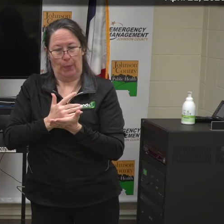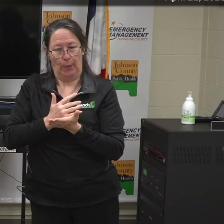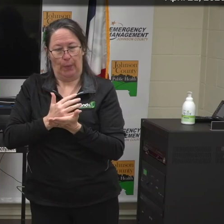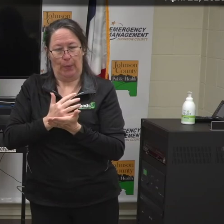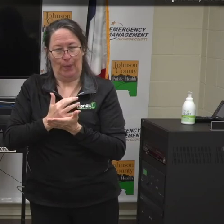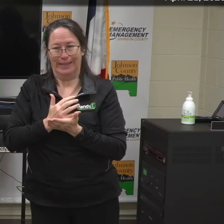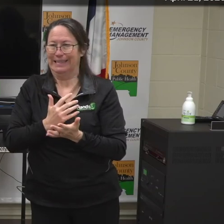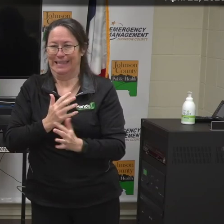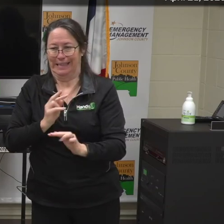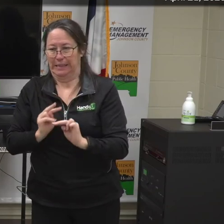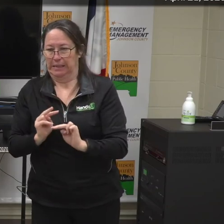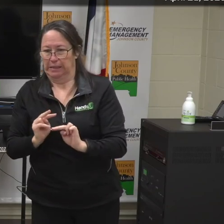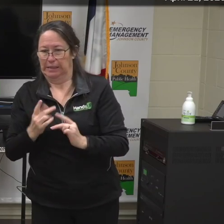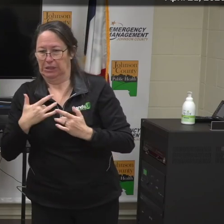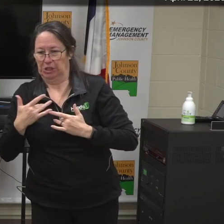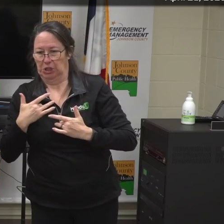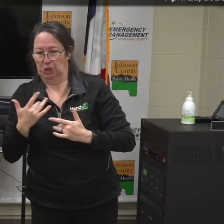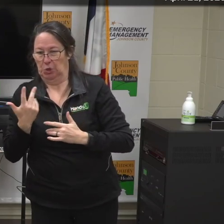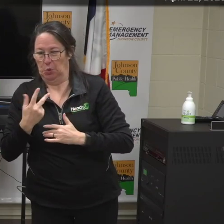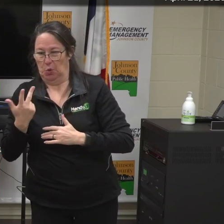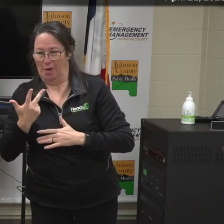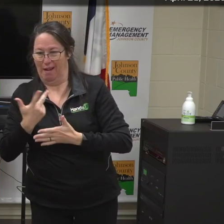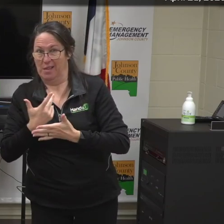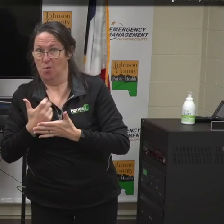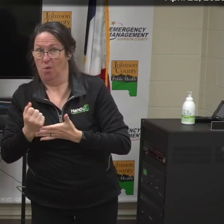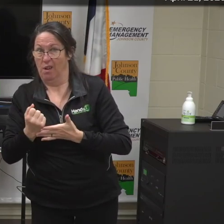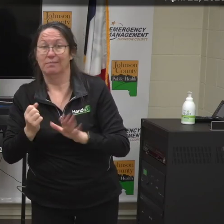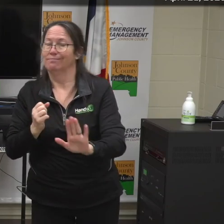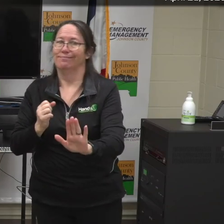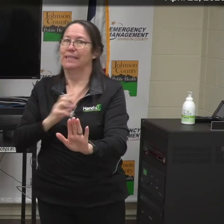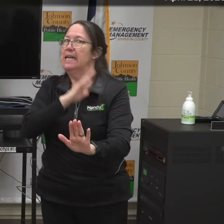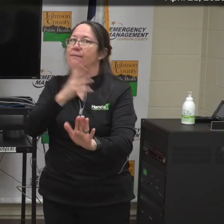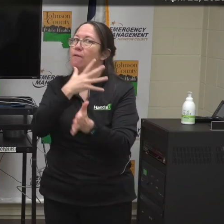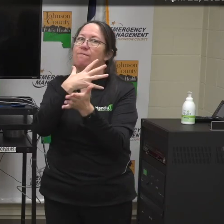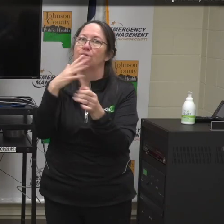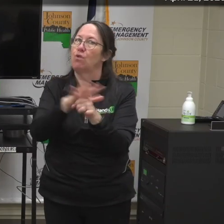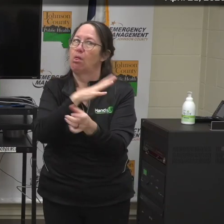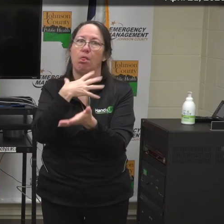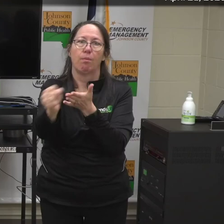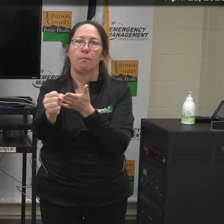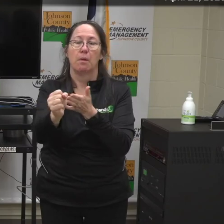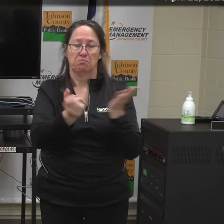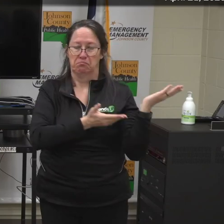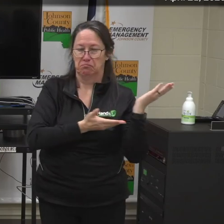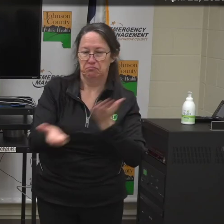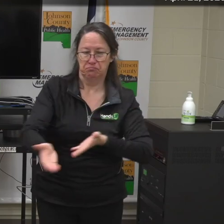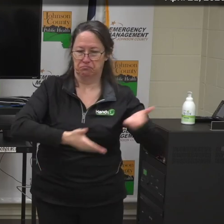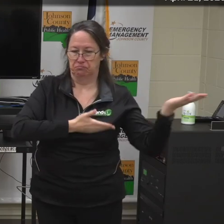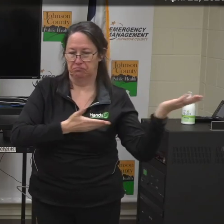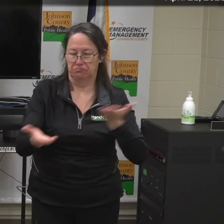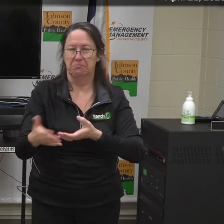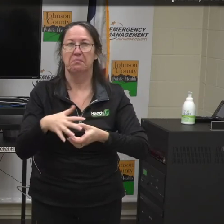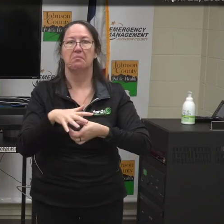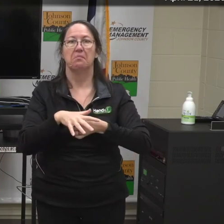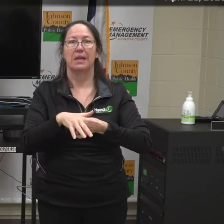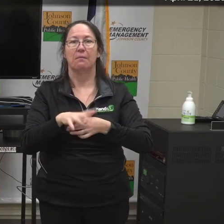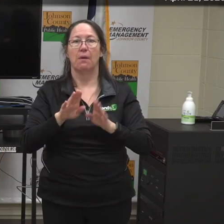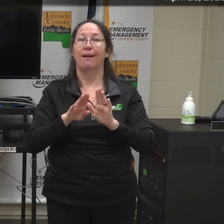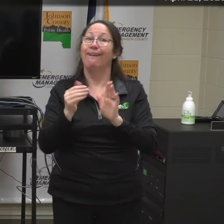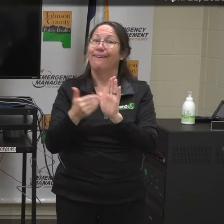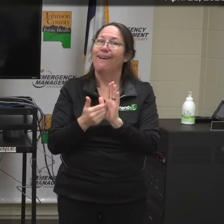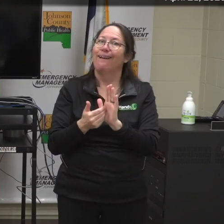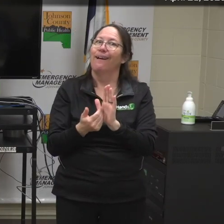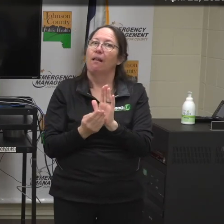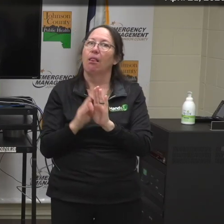or our projection in two or three days is that we might be out. So our supply lines have been good, but that problem kind of ebbs and